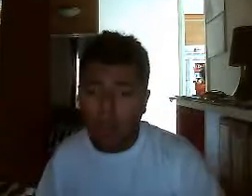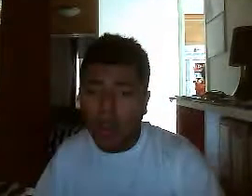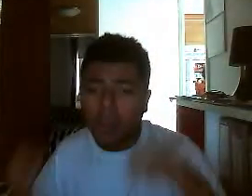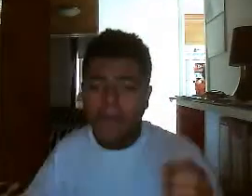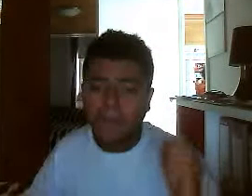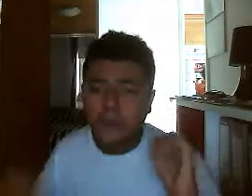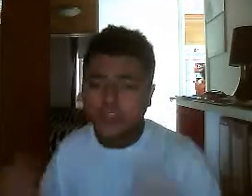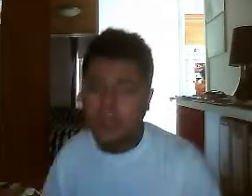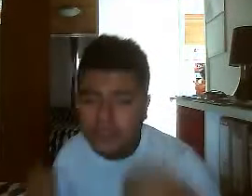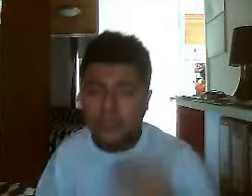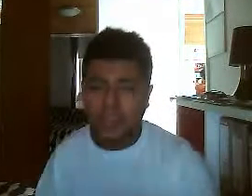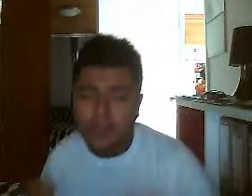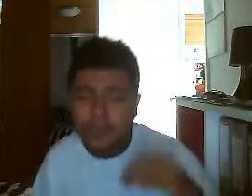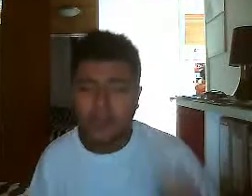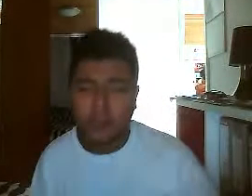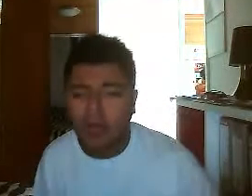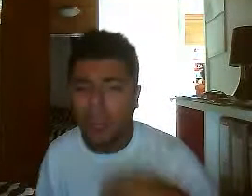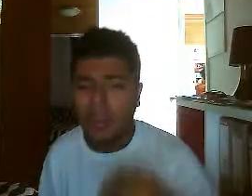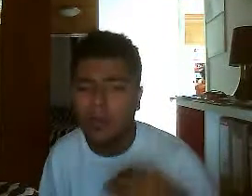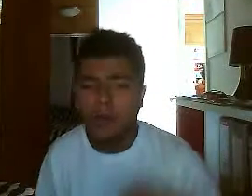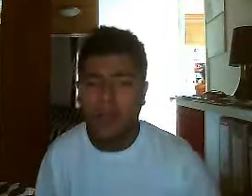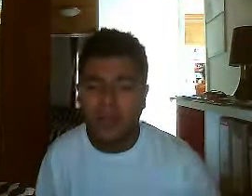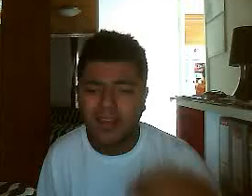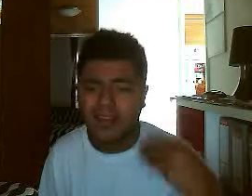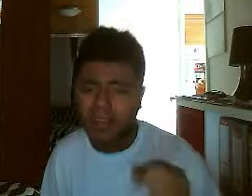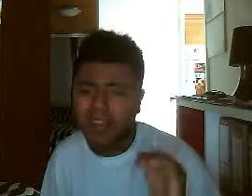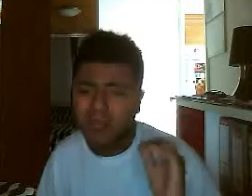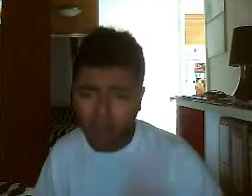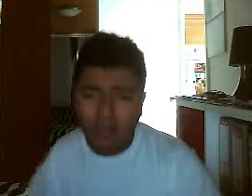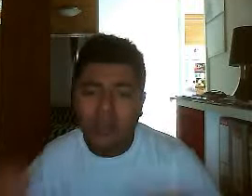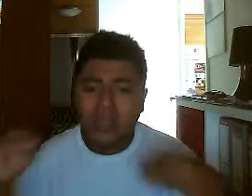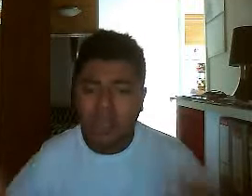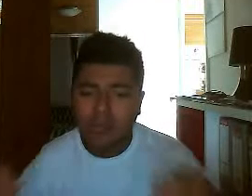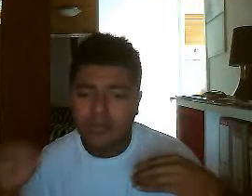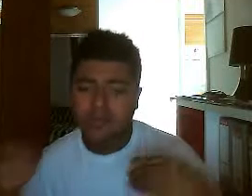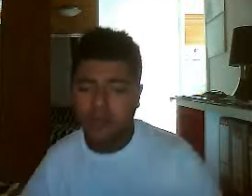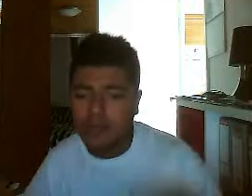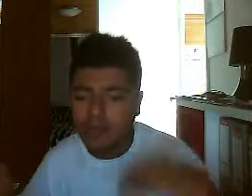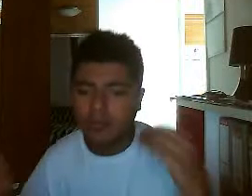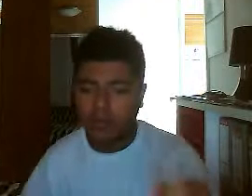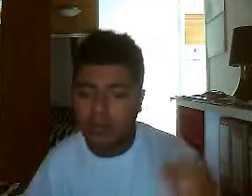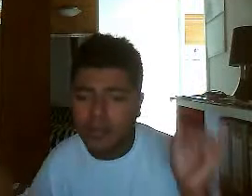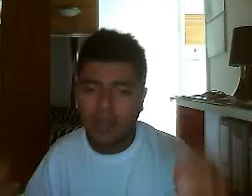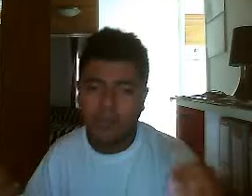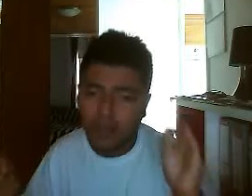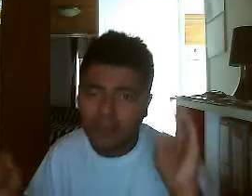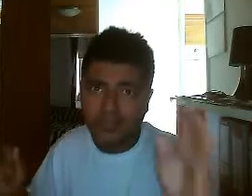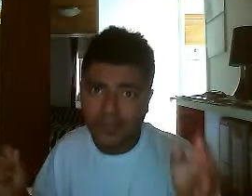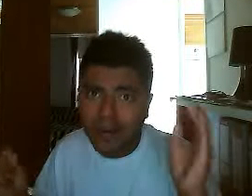Hey, what's up? is Ali, I'm Ben on, I wanna play a game The game is calling, waiting the iPad to climb